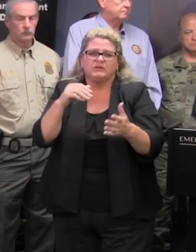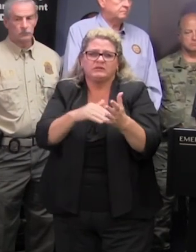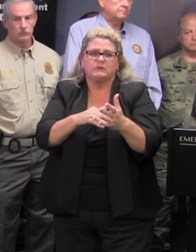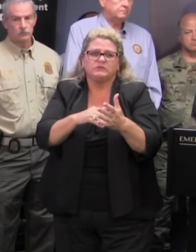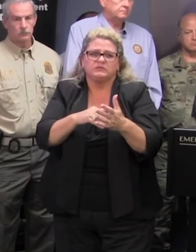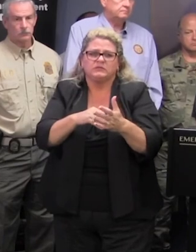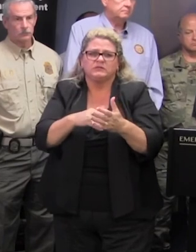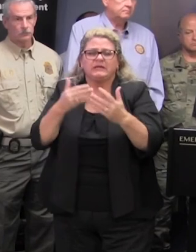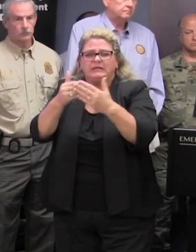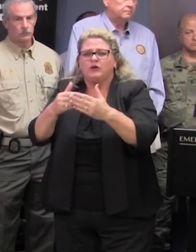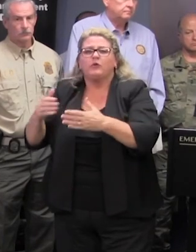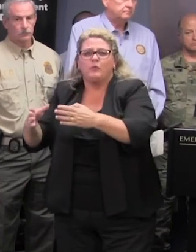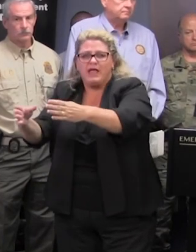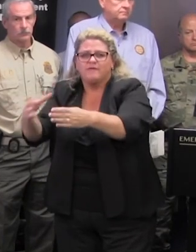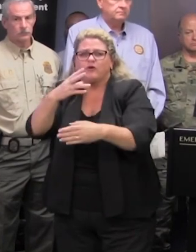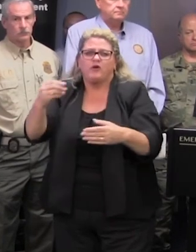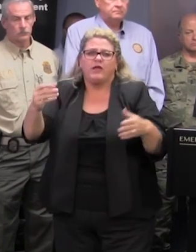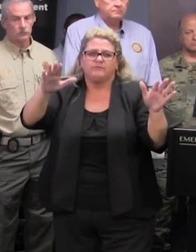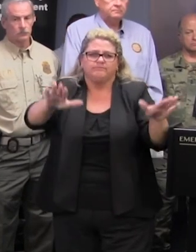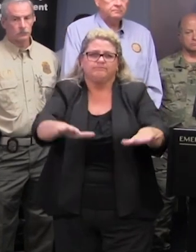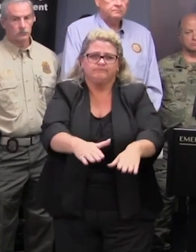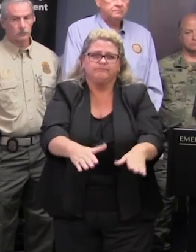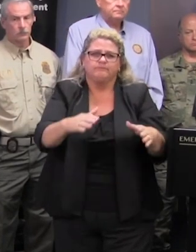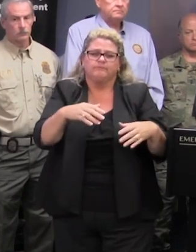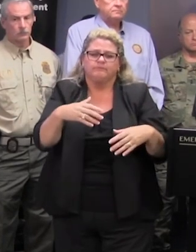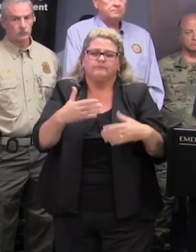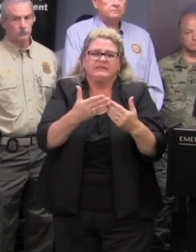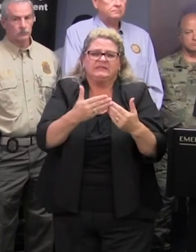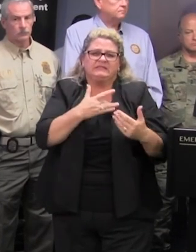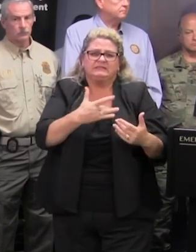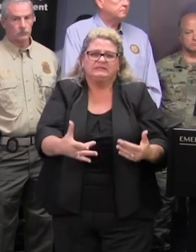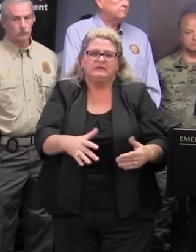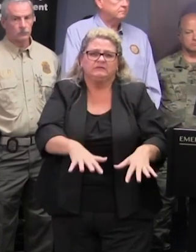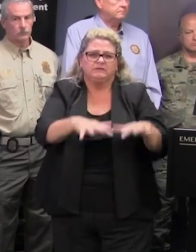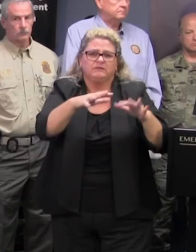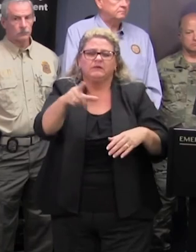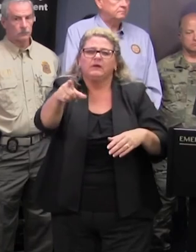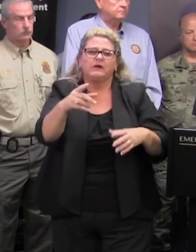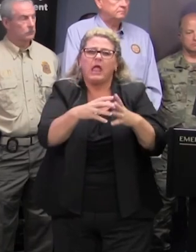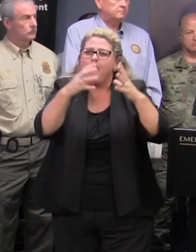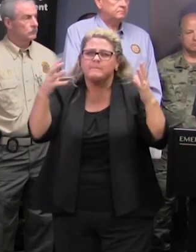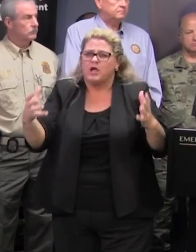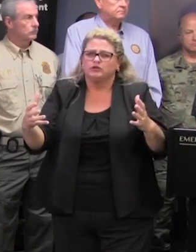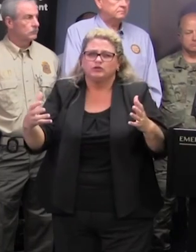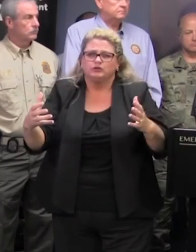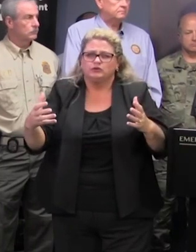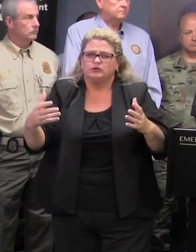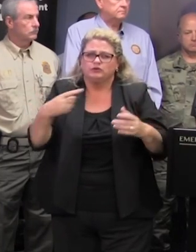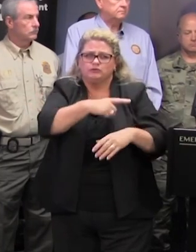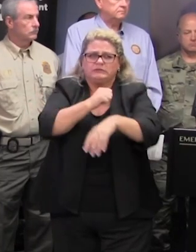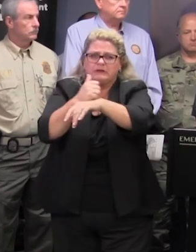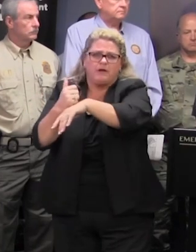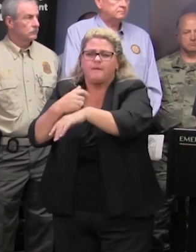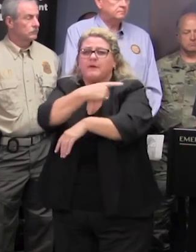or along the river and how much stuff was staged in terms of getting materials to them food waters well we've got a forward base set up